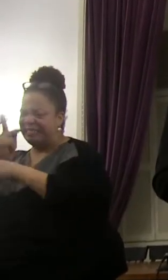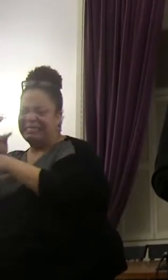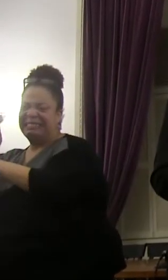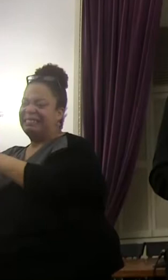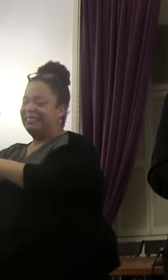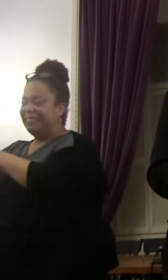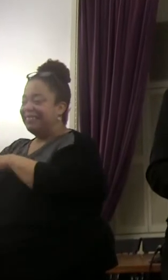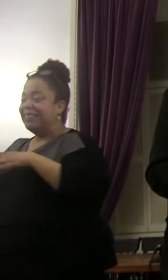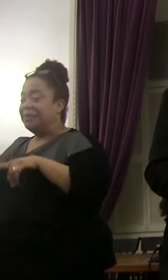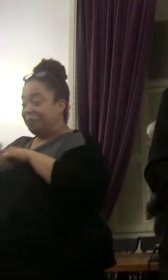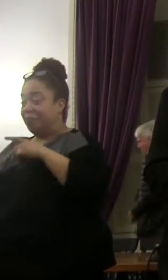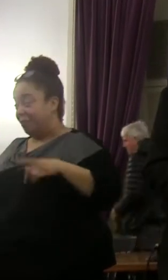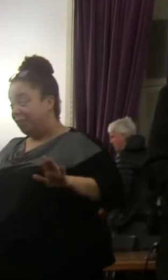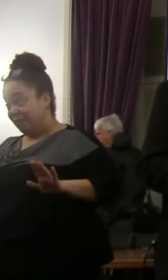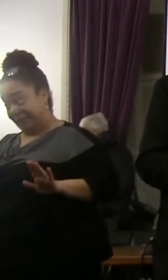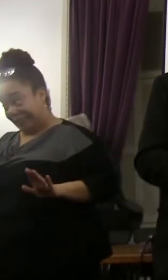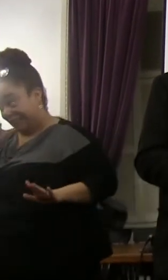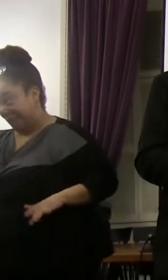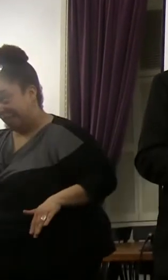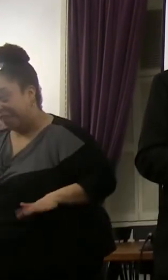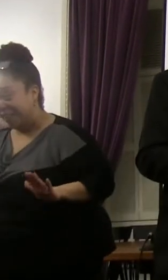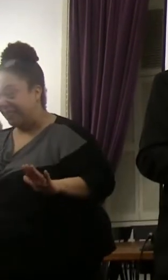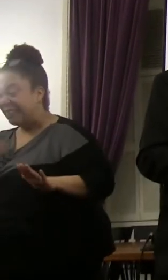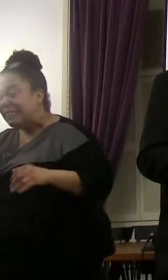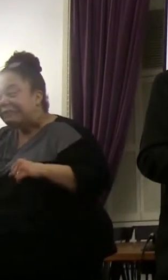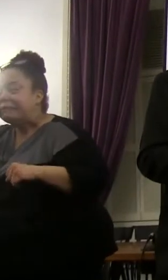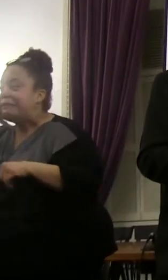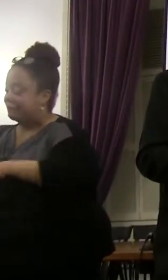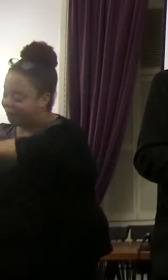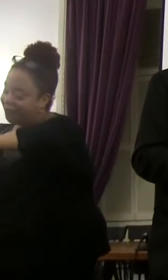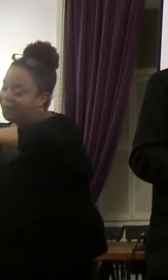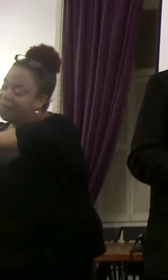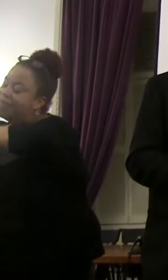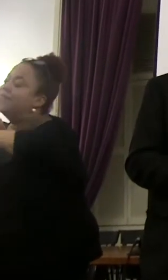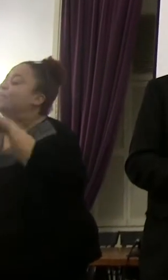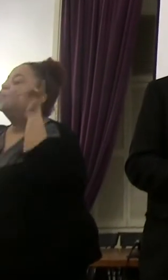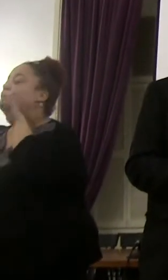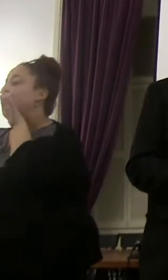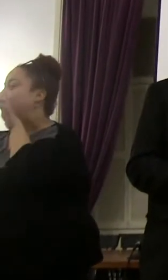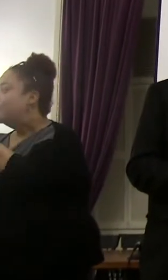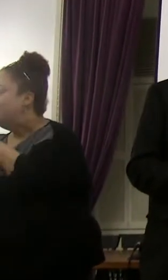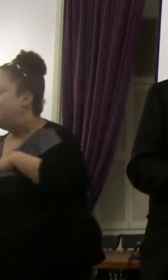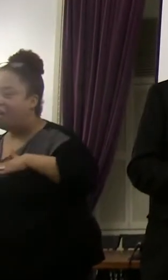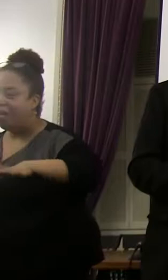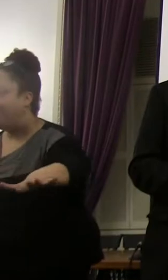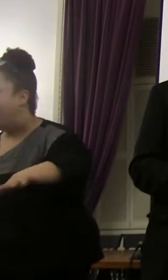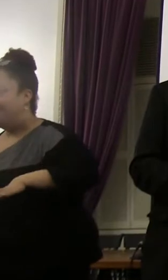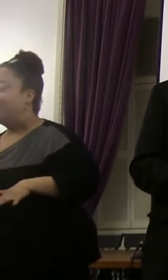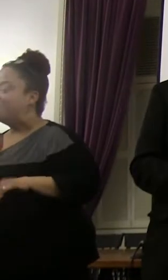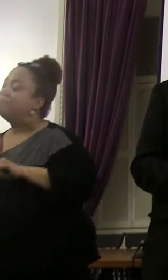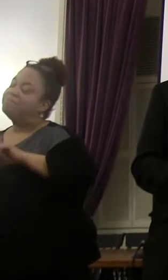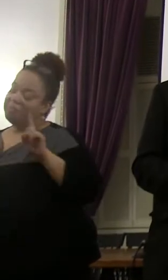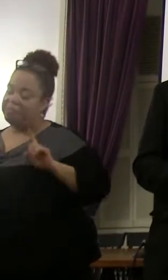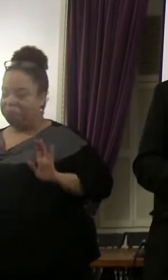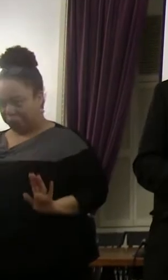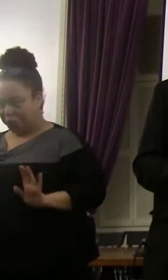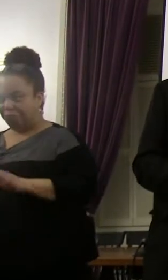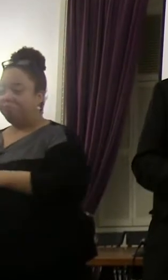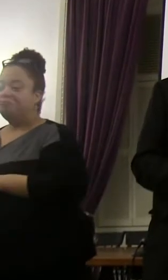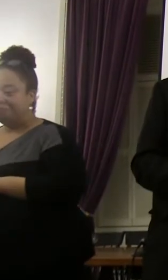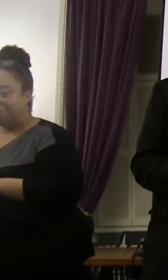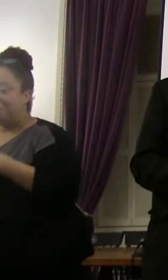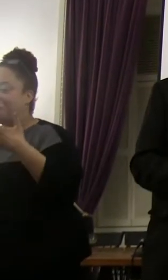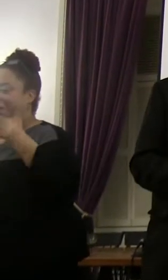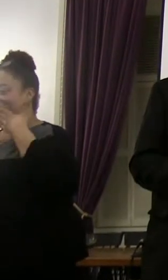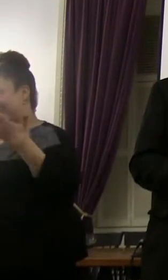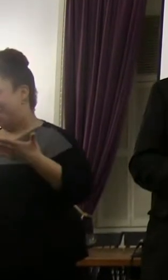So I put a lot of pressure on her. But again. I just wanted to take a moment to thank you. Again. For coming.